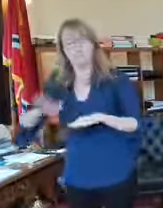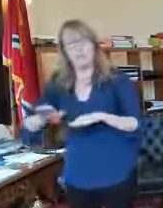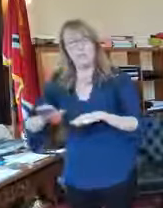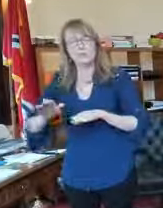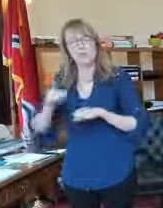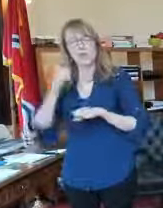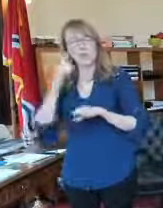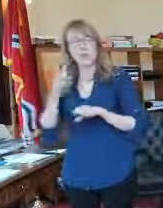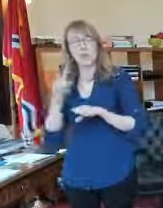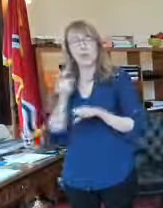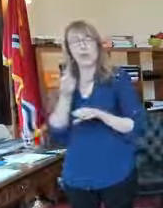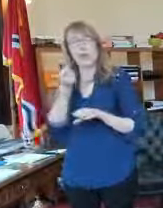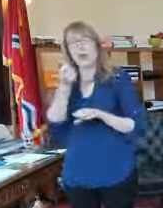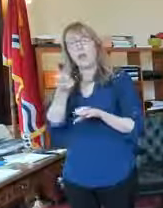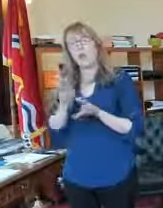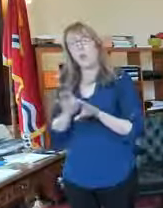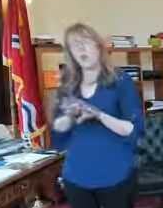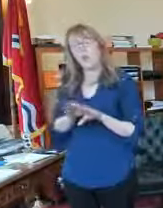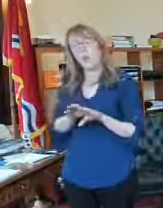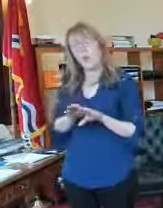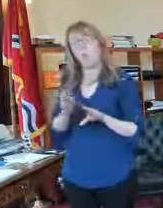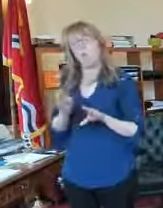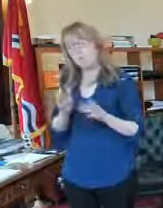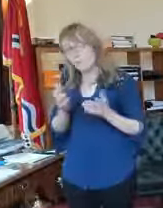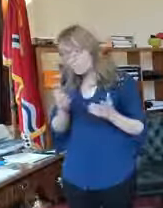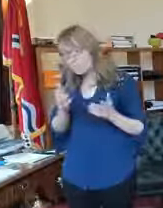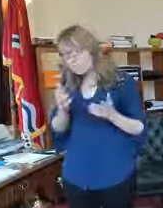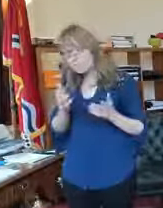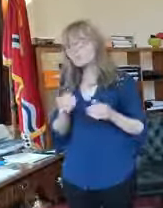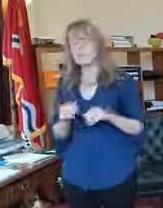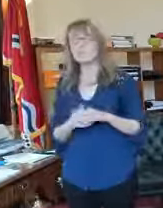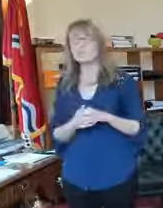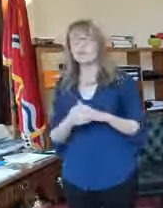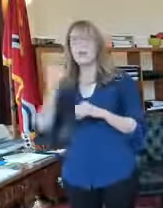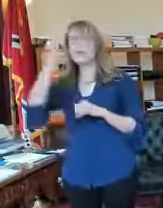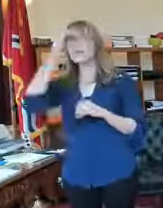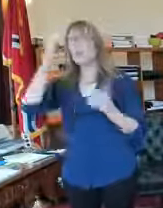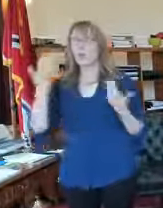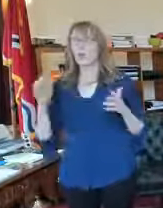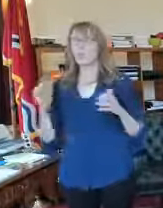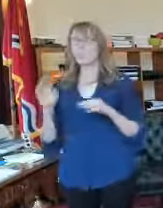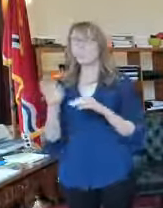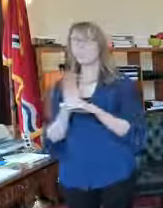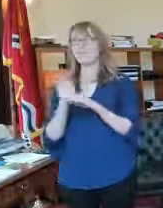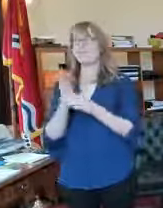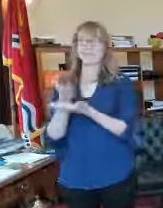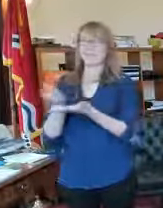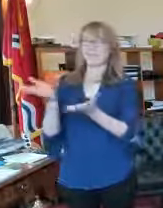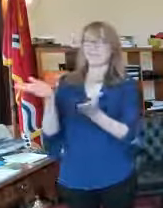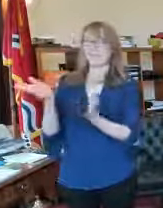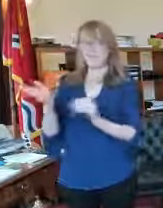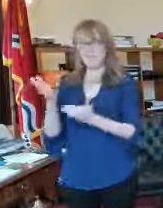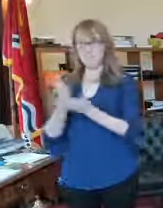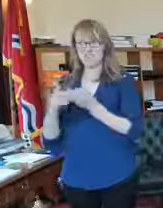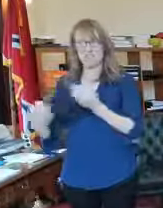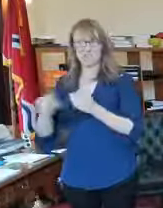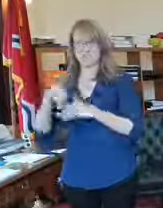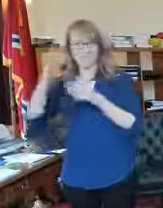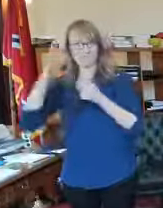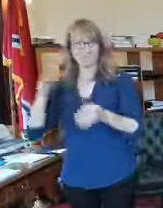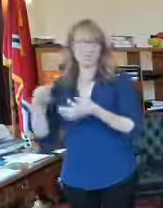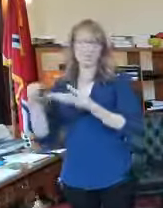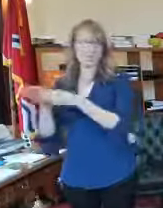the 18th we do know that many businesses will remain closed then even businesses that are